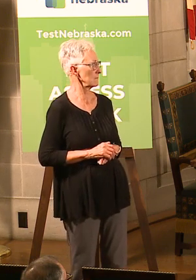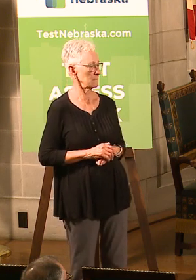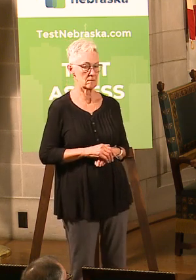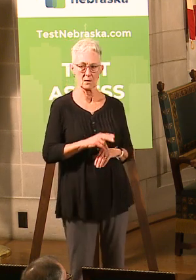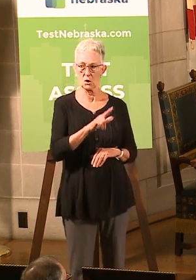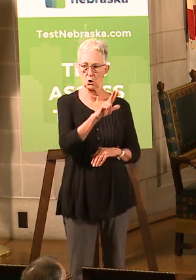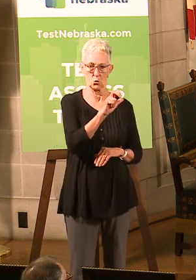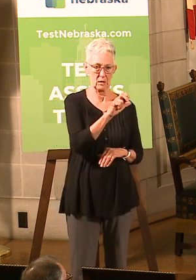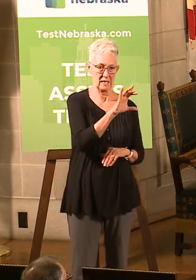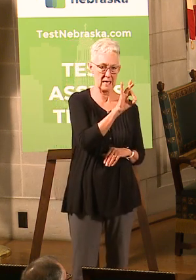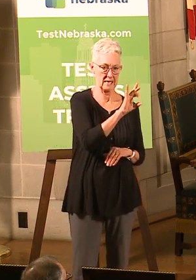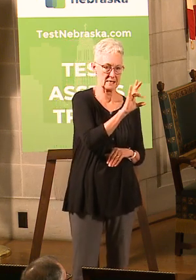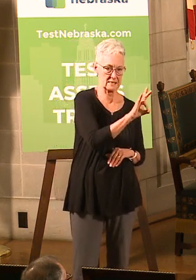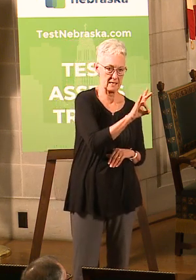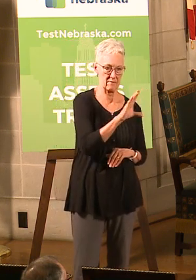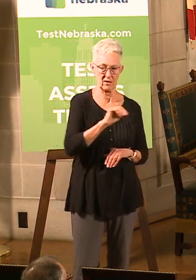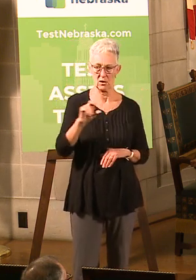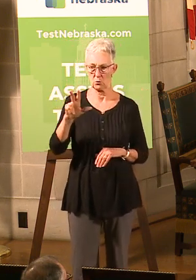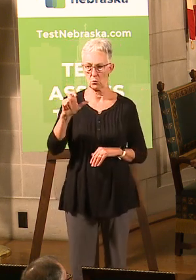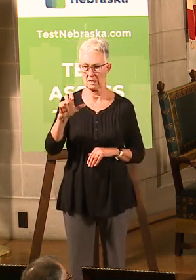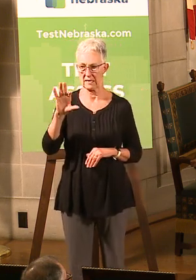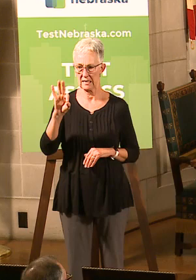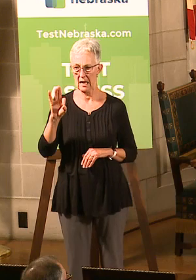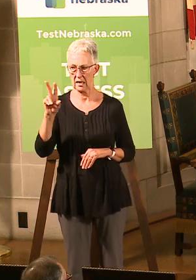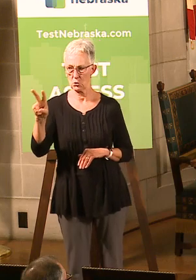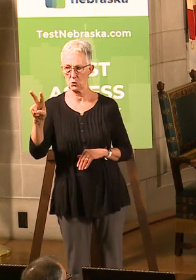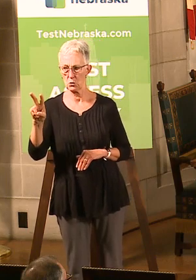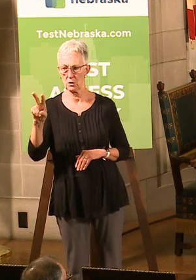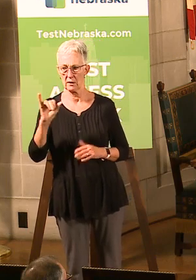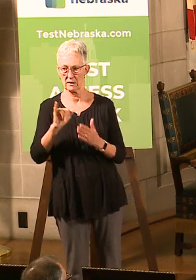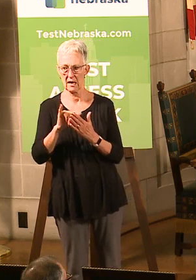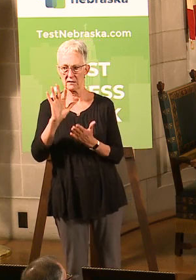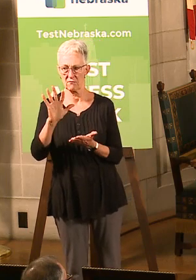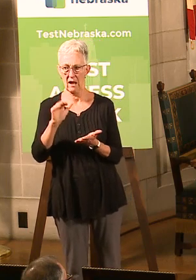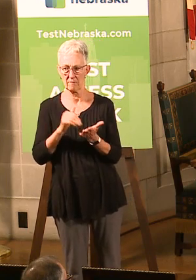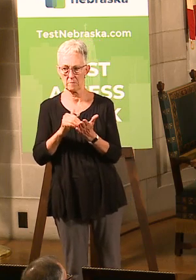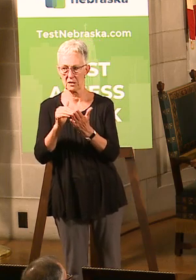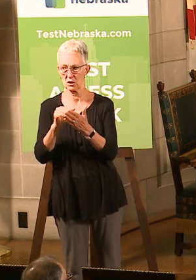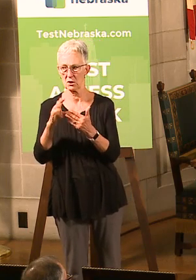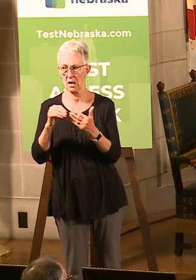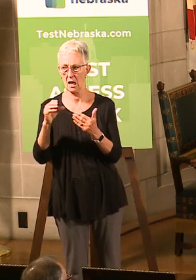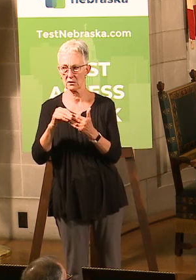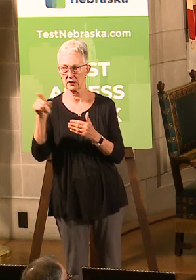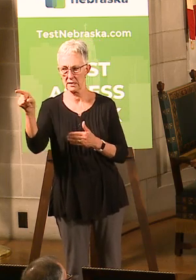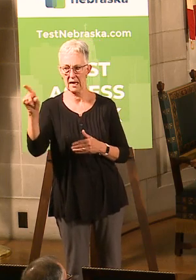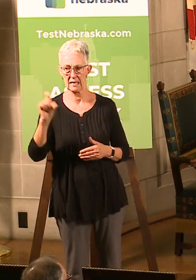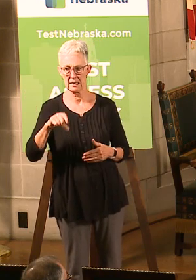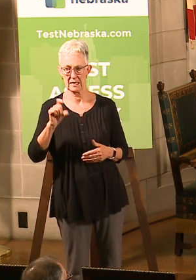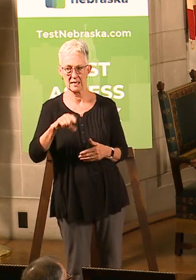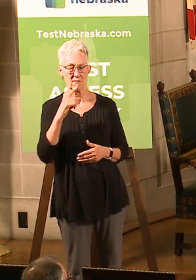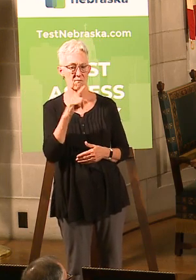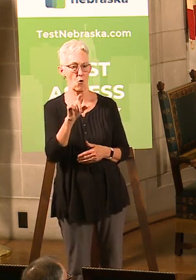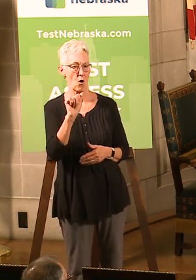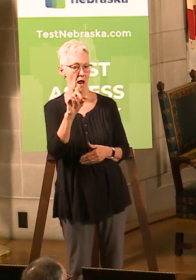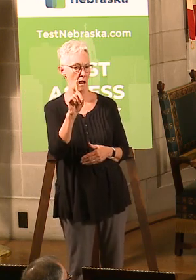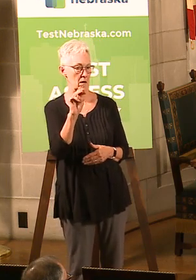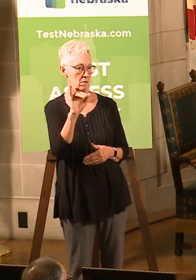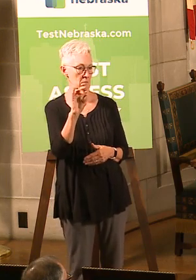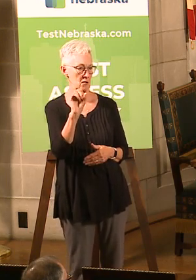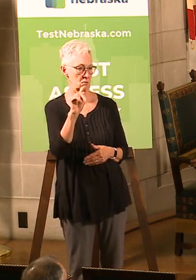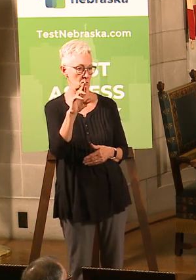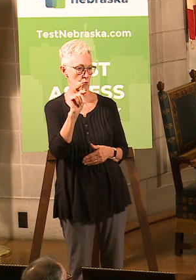$387 million and $392 million is the $5 million the DED will need for administrative costs. Is that right? That is right, Governor. Yeah. Absolutely. Thanks.